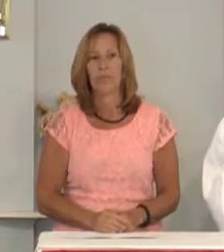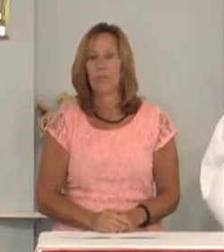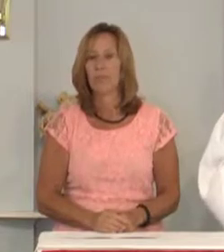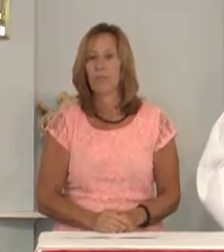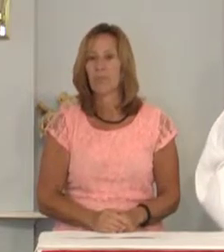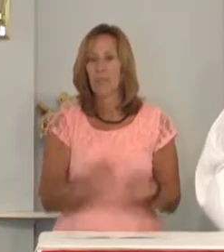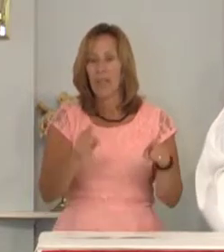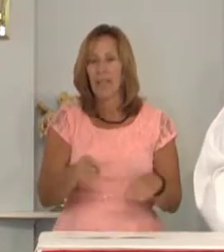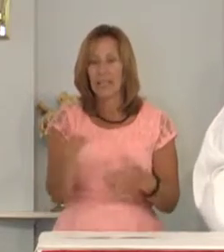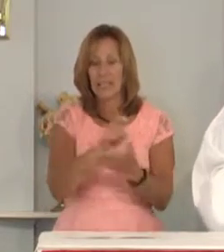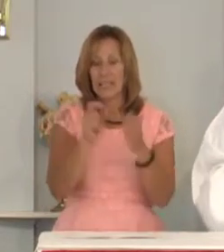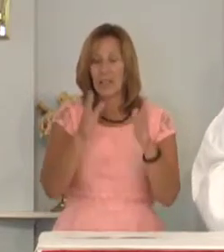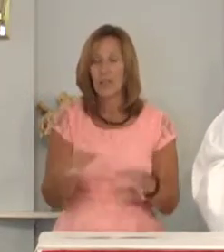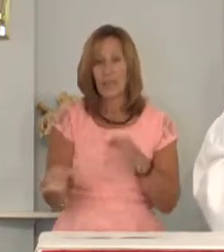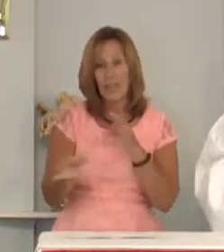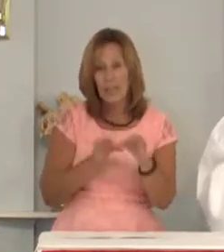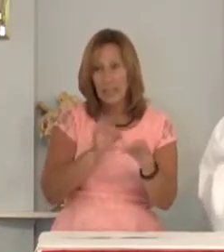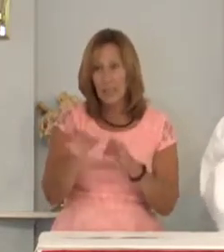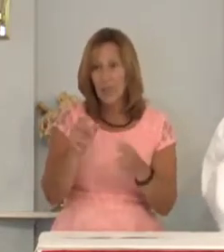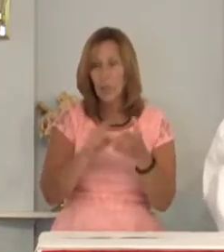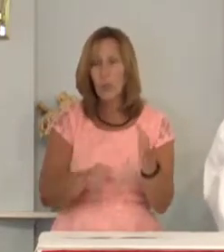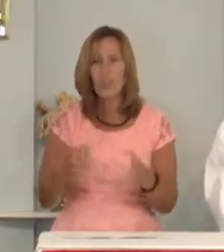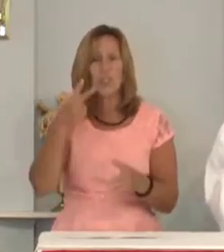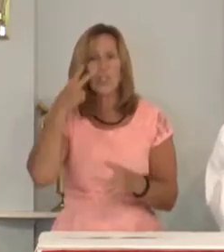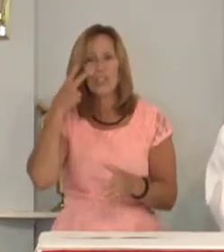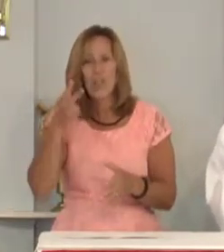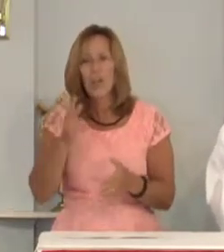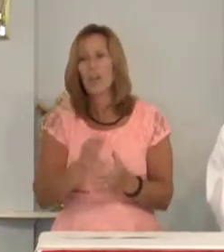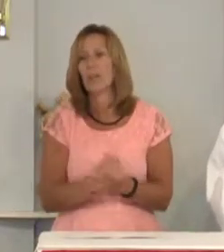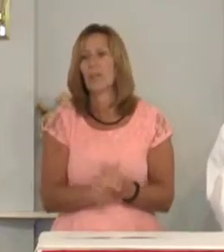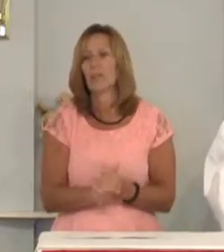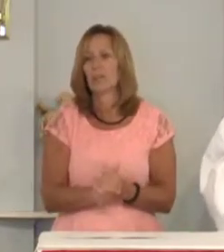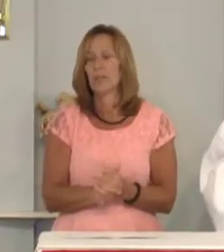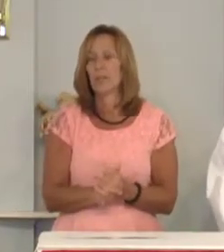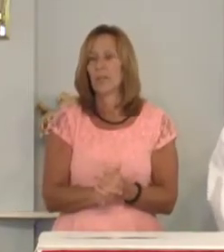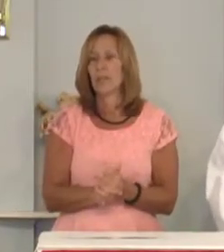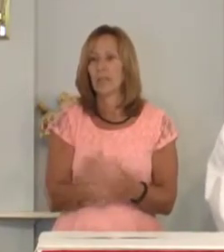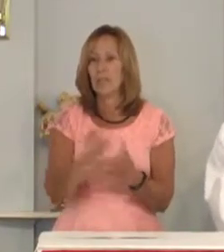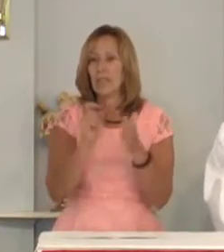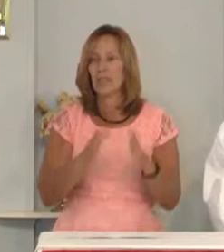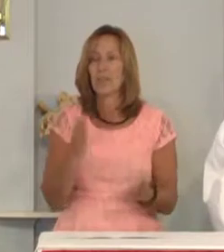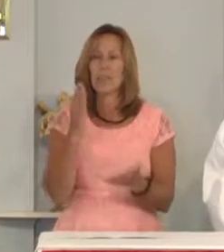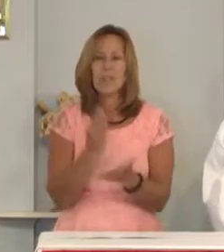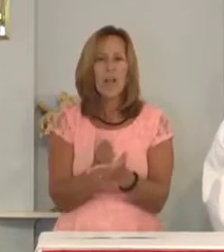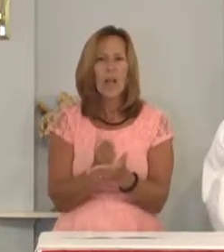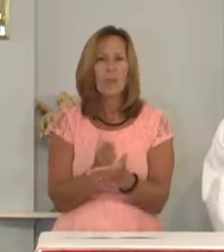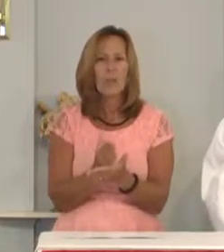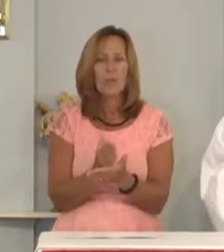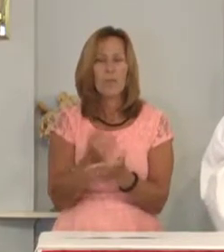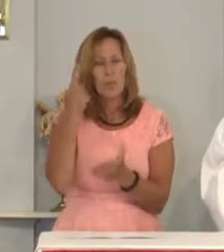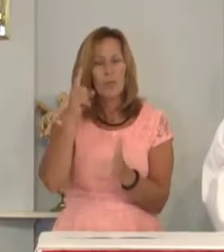And as she explained what she had seen she stopped for a minute